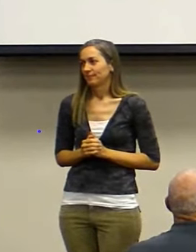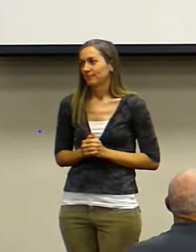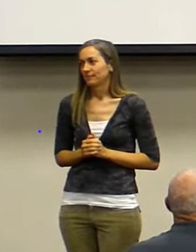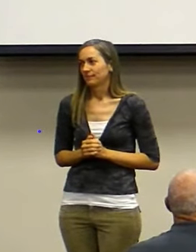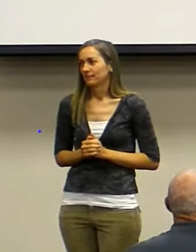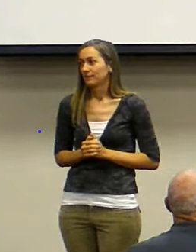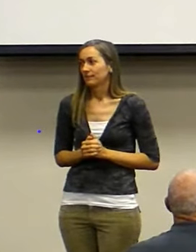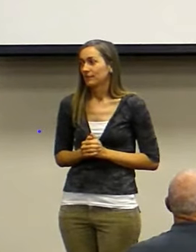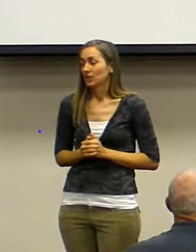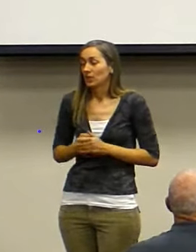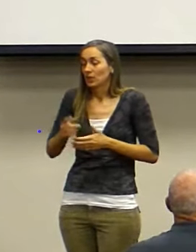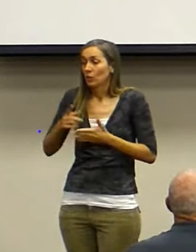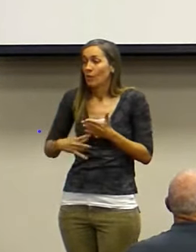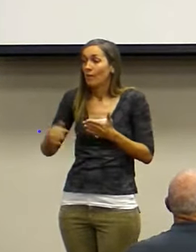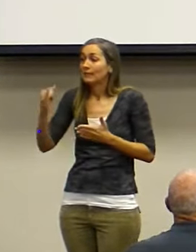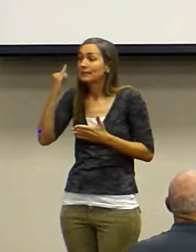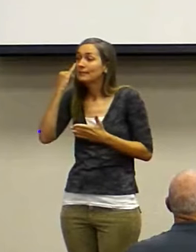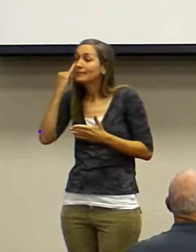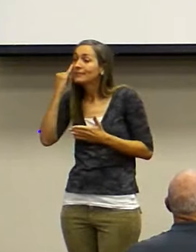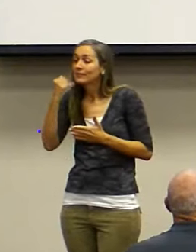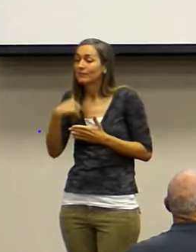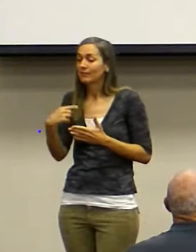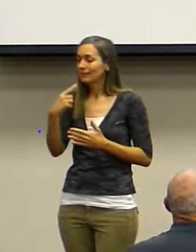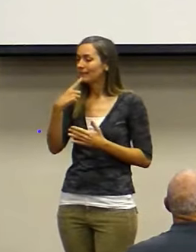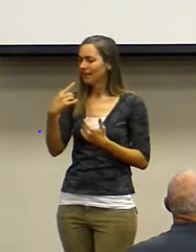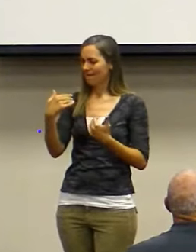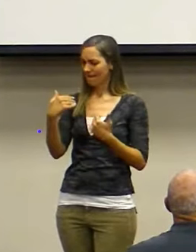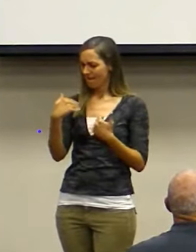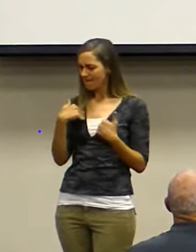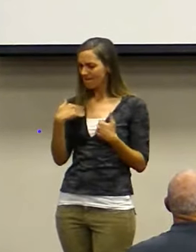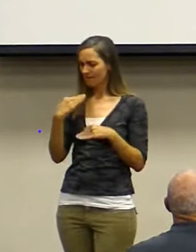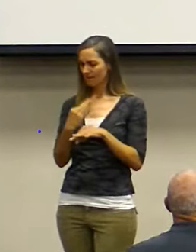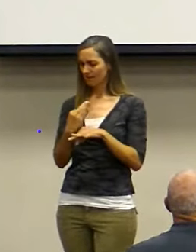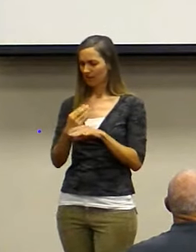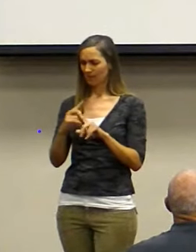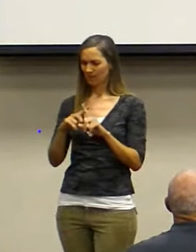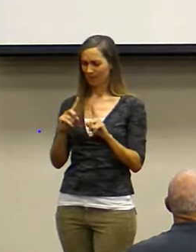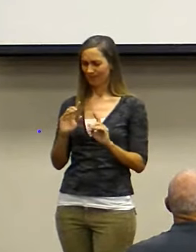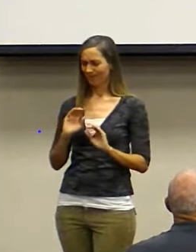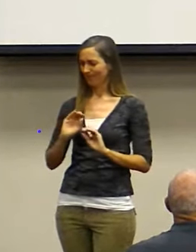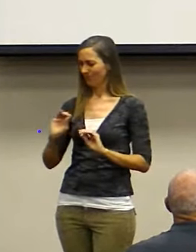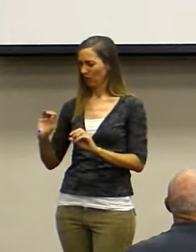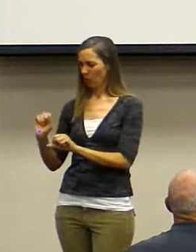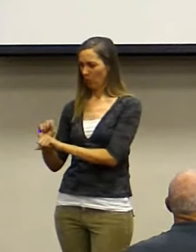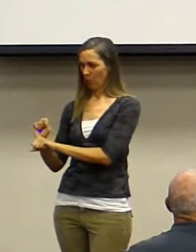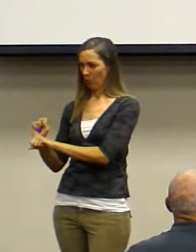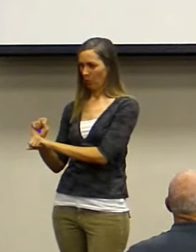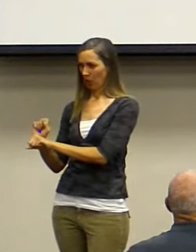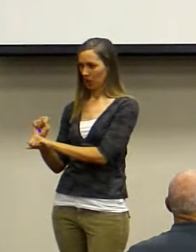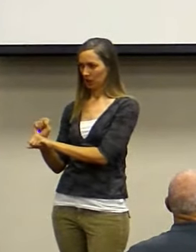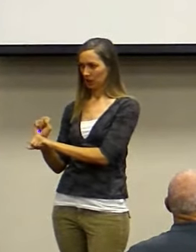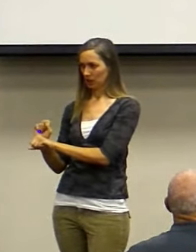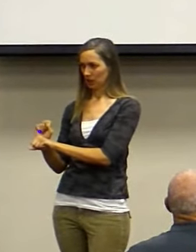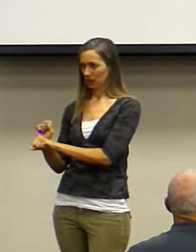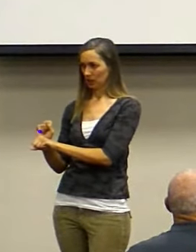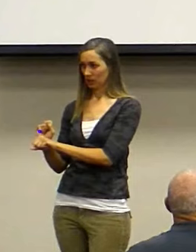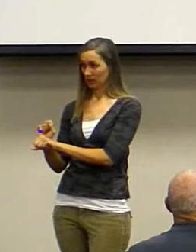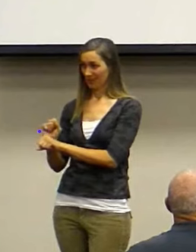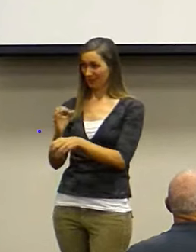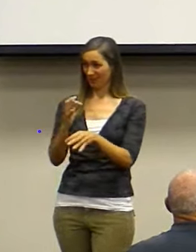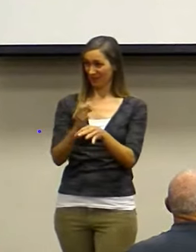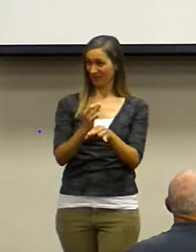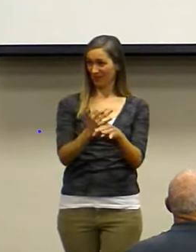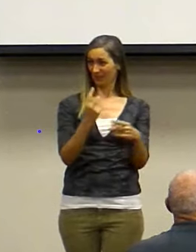What if I say I have faith but yet I have no work? Is that faith viable?